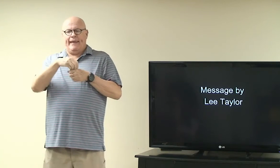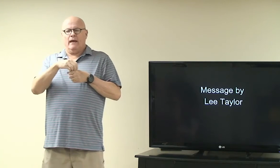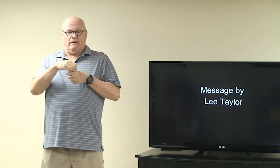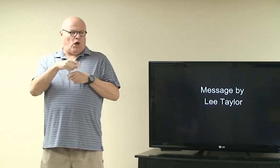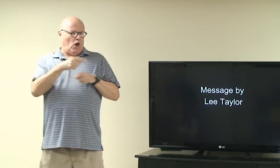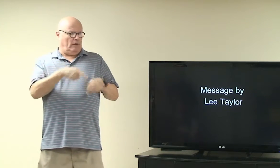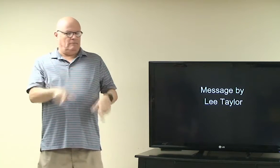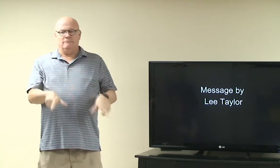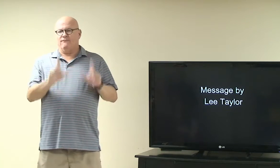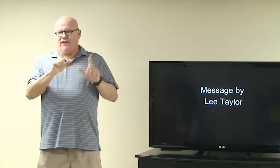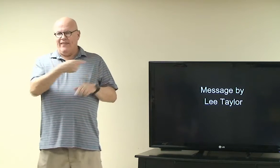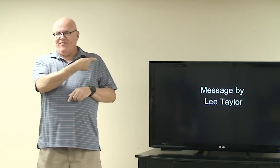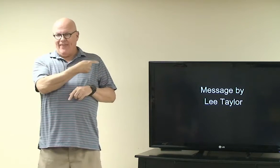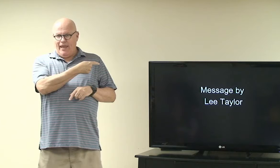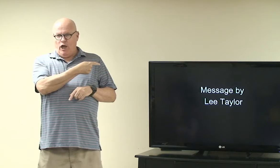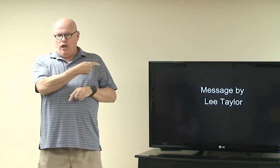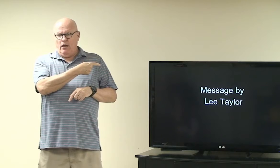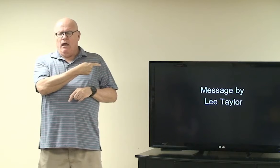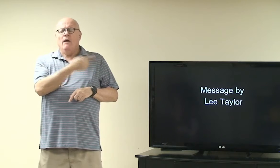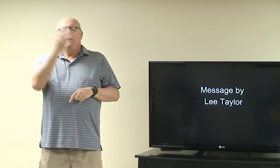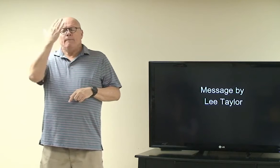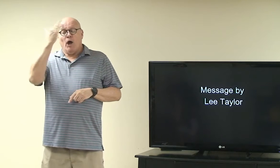he's here via video.